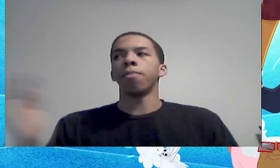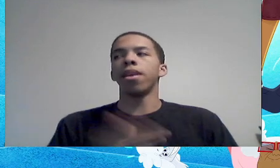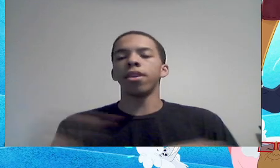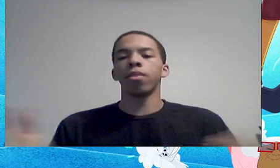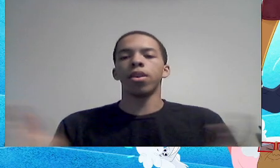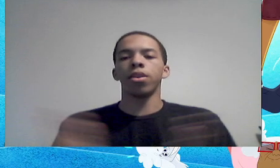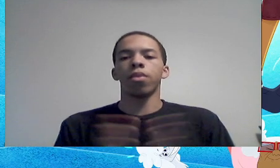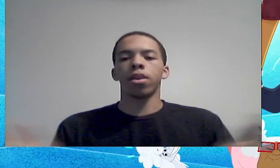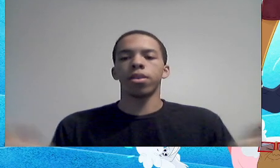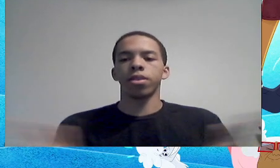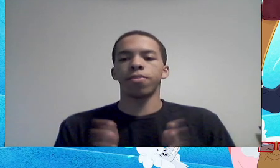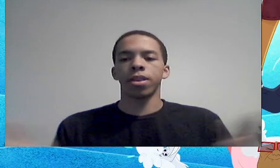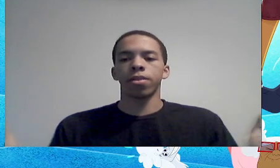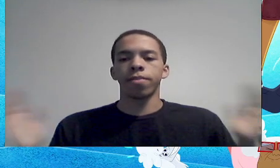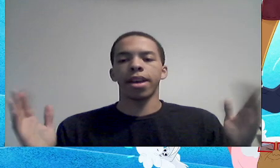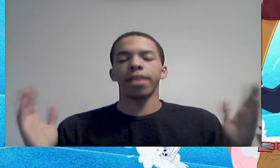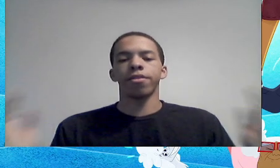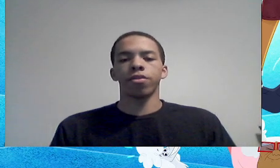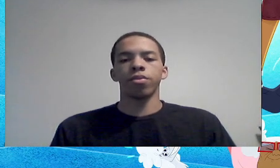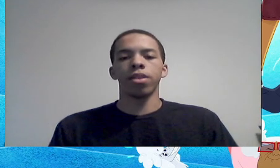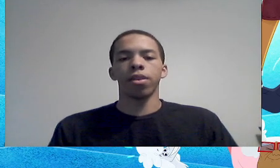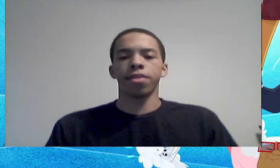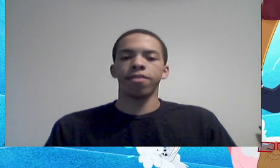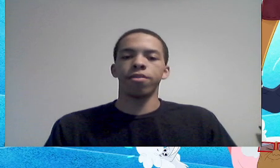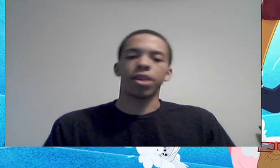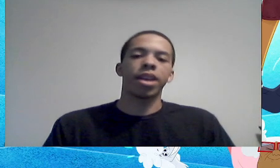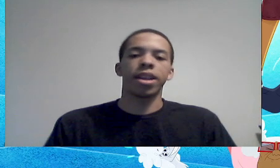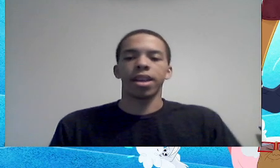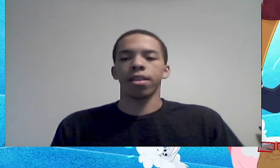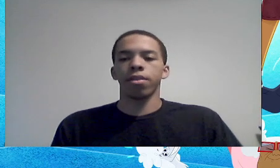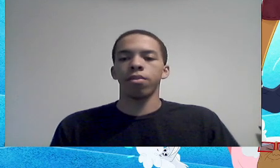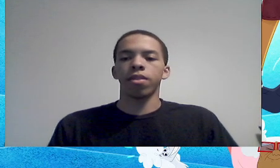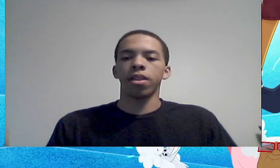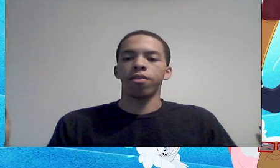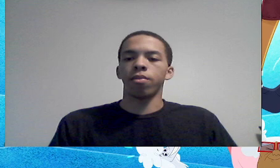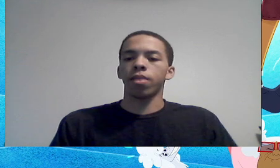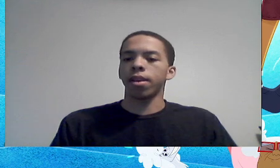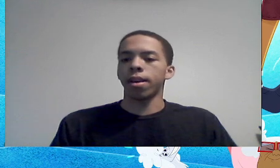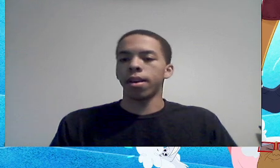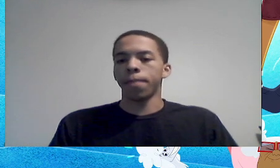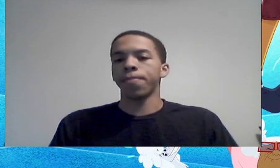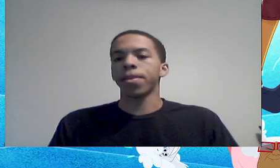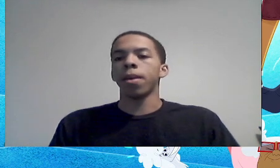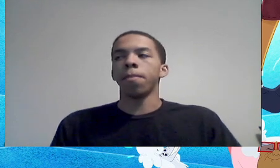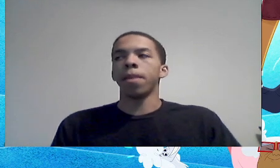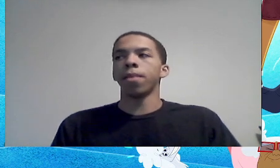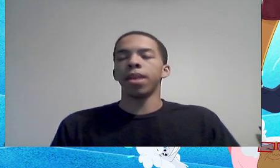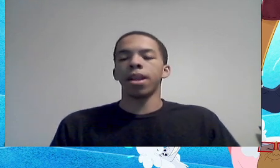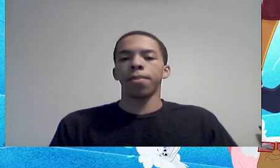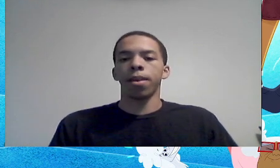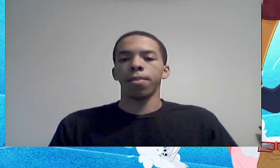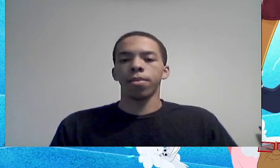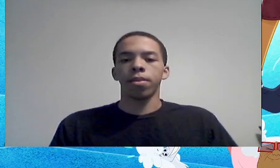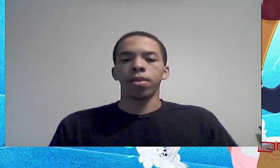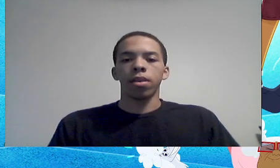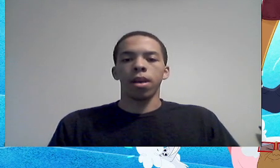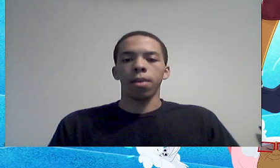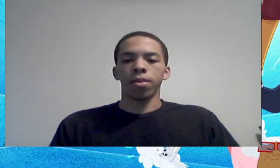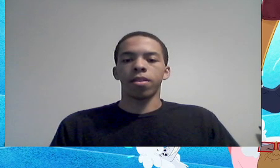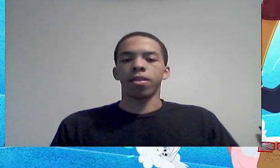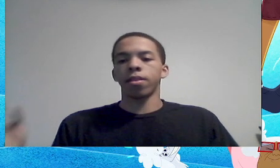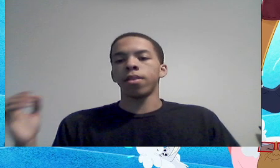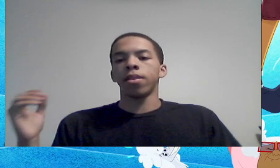depending on where you are on the spectrum, that is true, there are things you can and can't do, things you, um, may or may not be able,